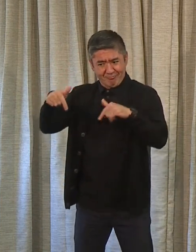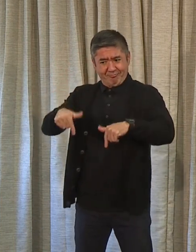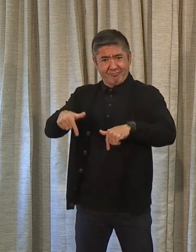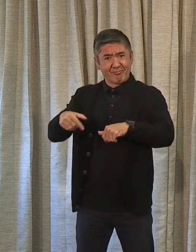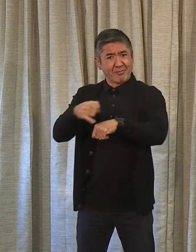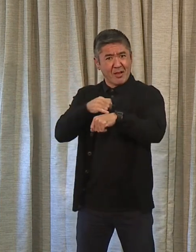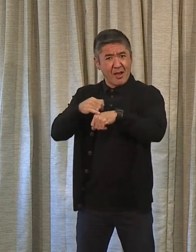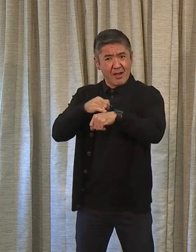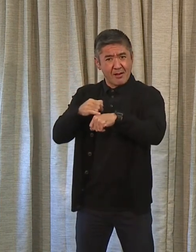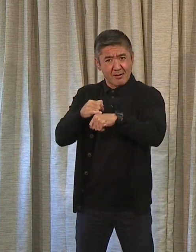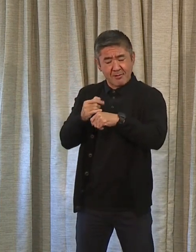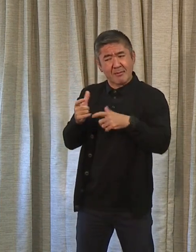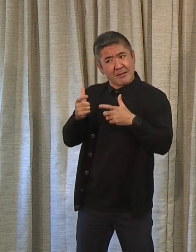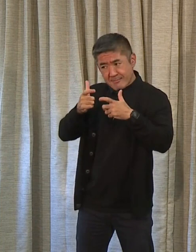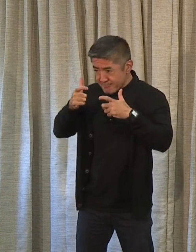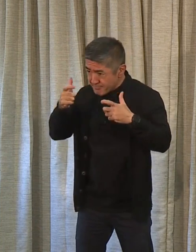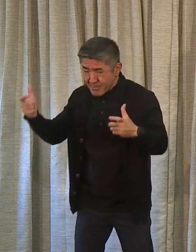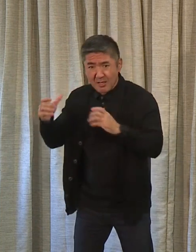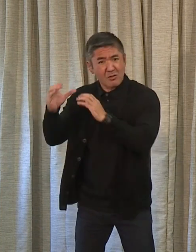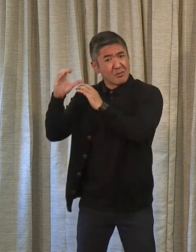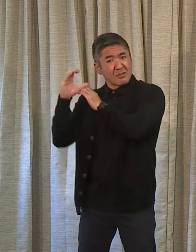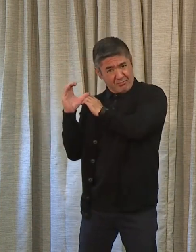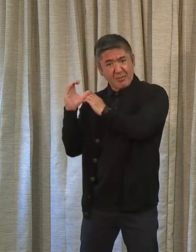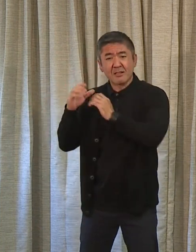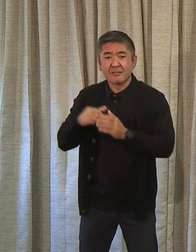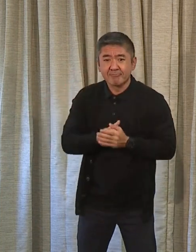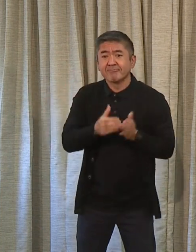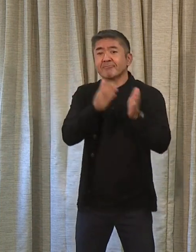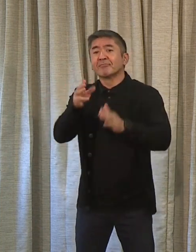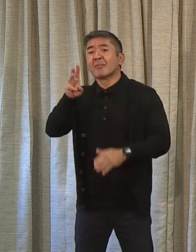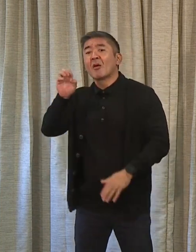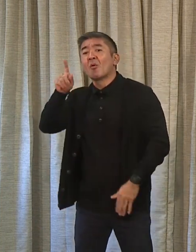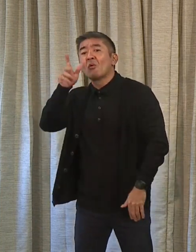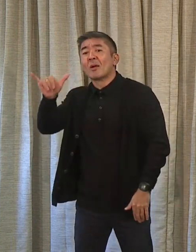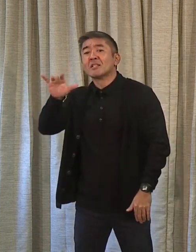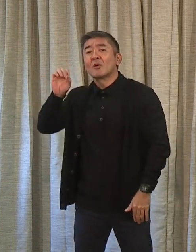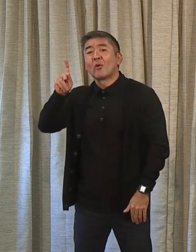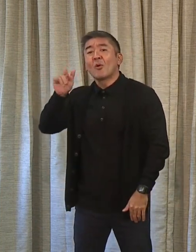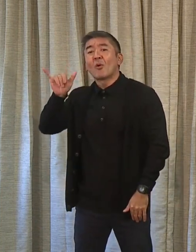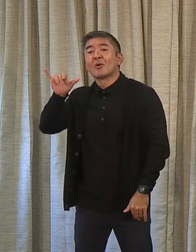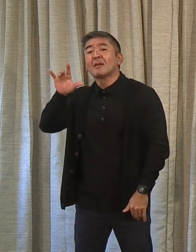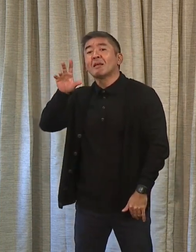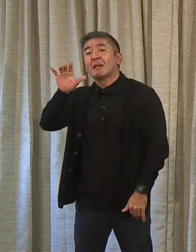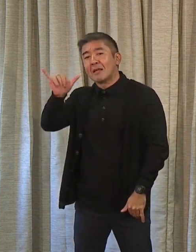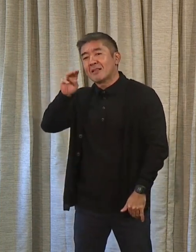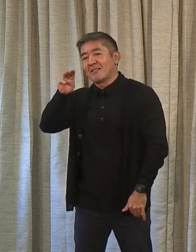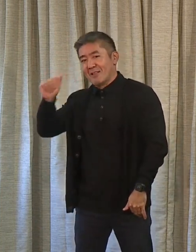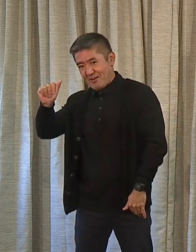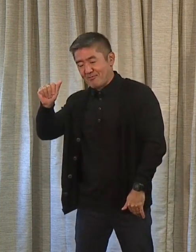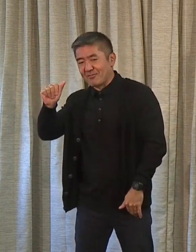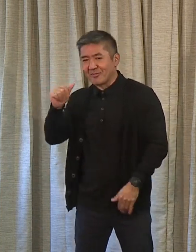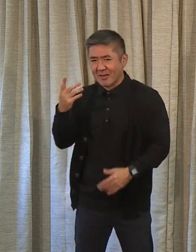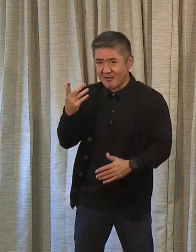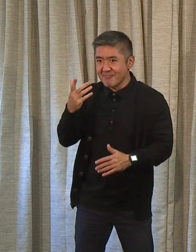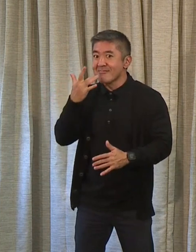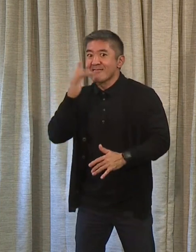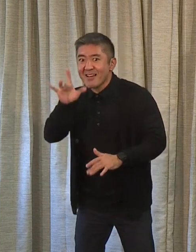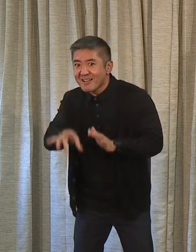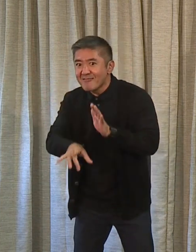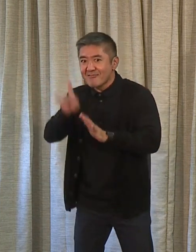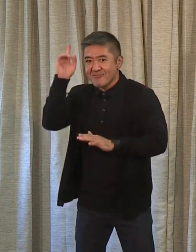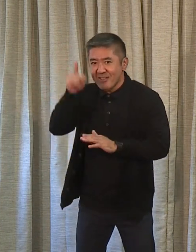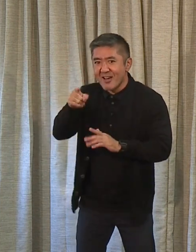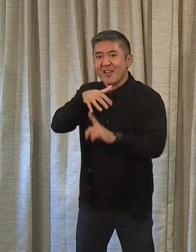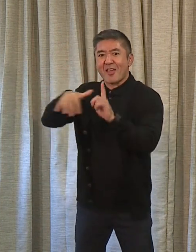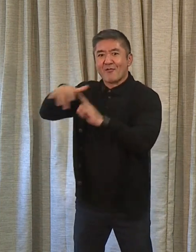is a major, major undertaking for us. Next to him is Wes Yokoyama, who we were fortunate enough to find in environmental services as Lori